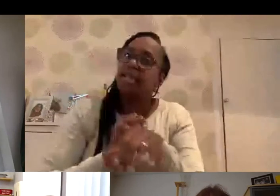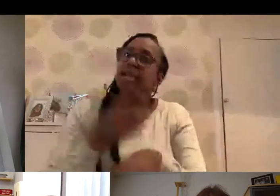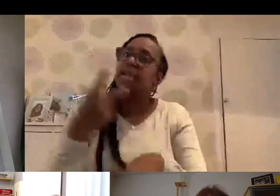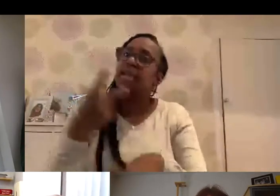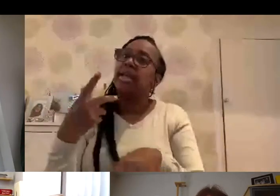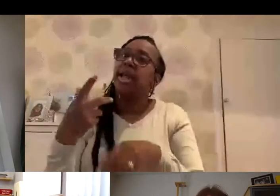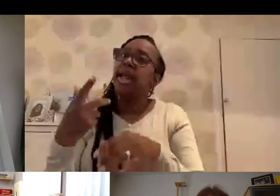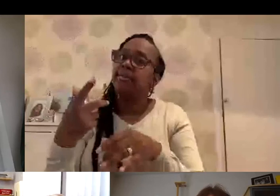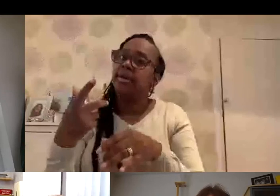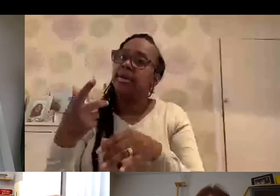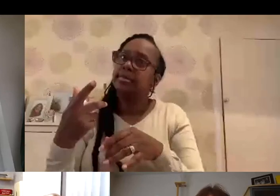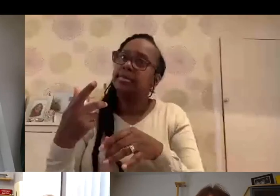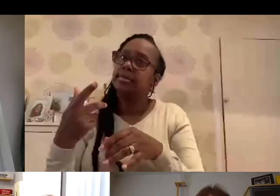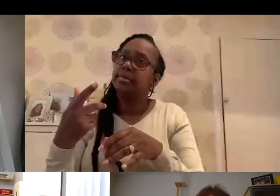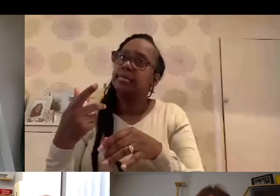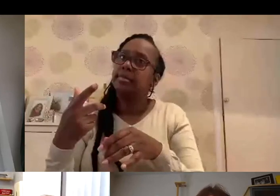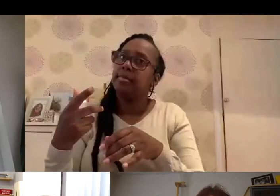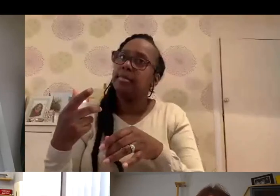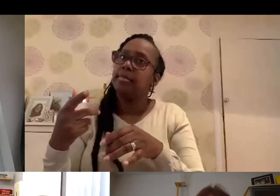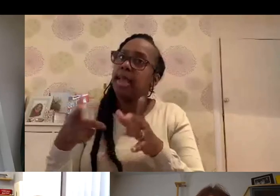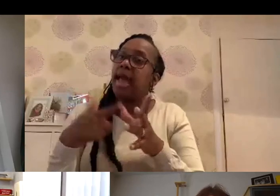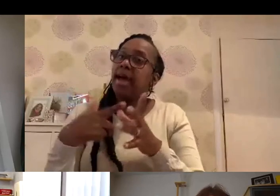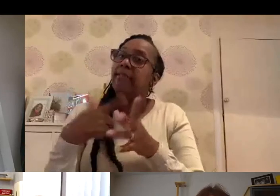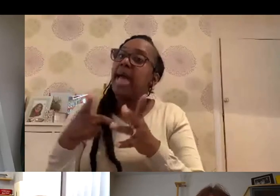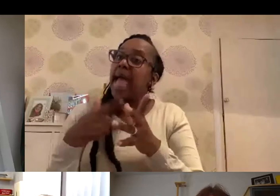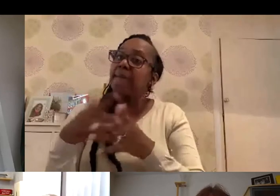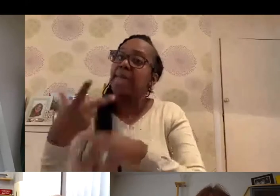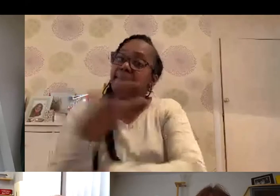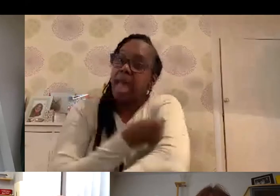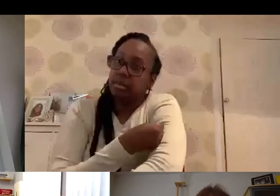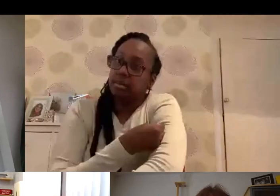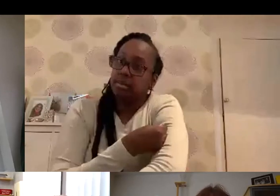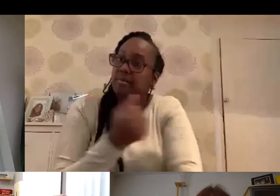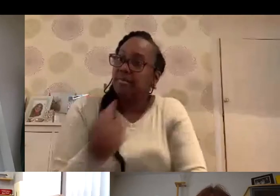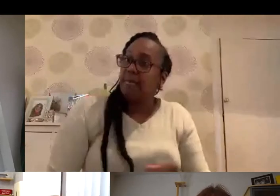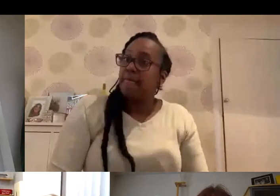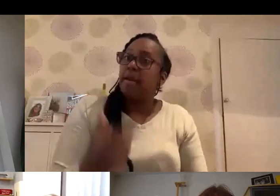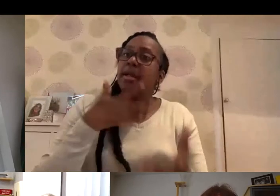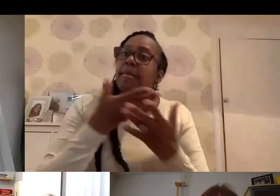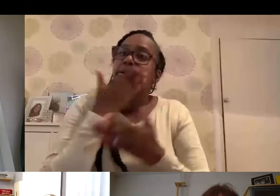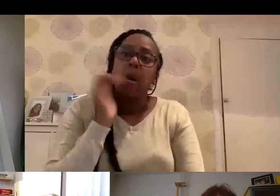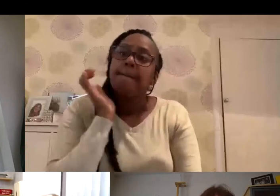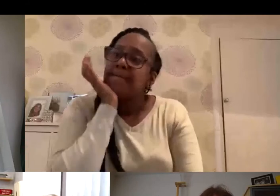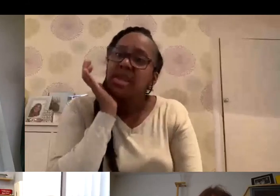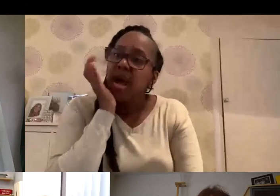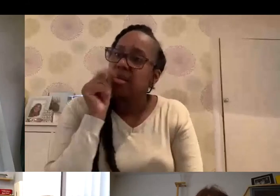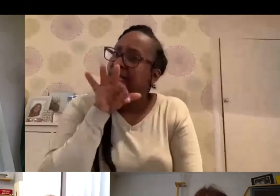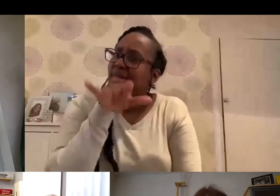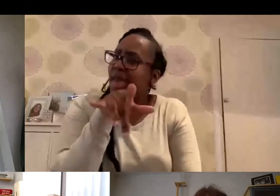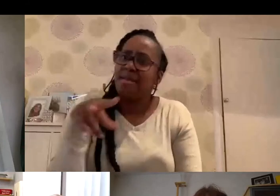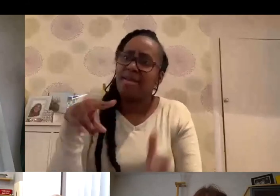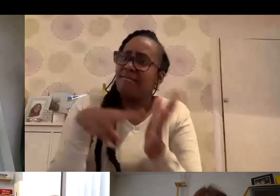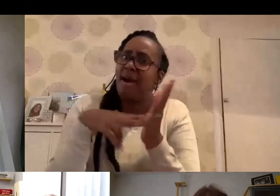they are given the Pfizer despite carrying EpiPen with them, despite being allergic to peanuts. There is no peanut in Pfizer, therefore there is no anaphylactic reaction.